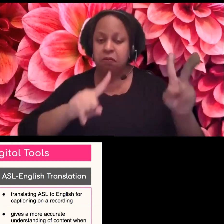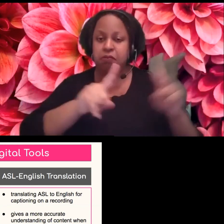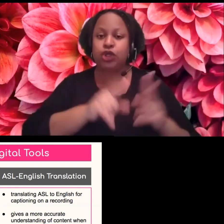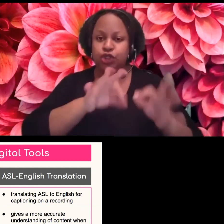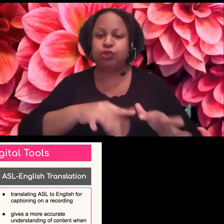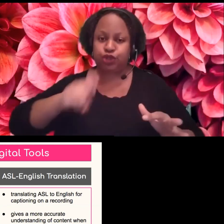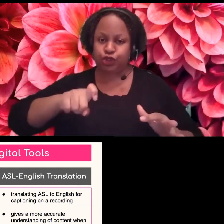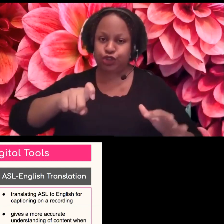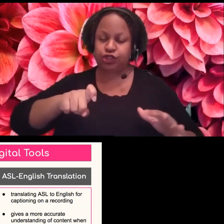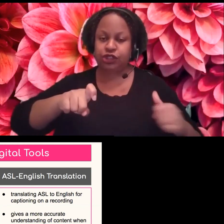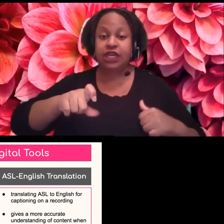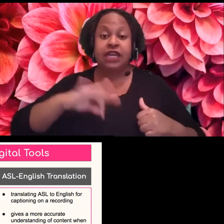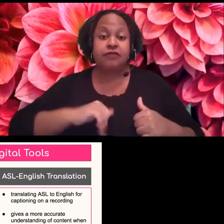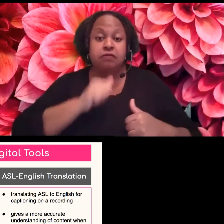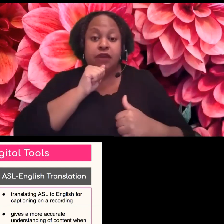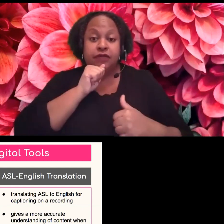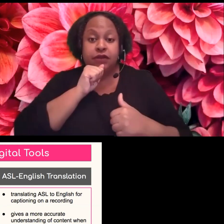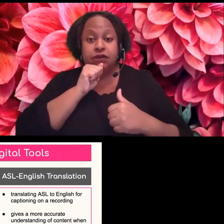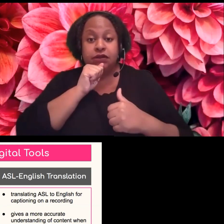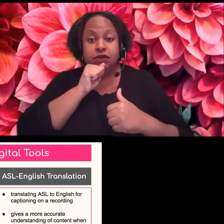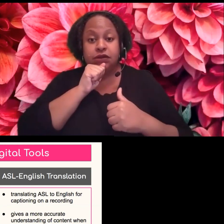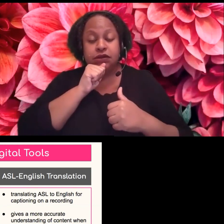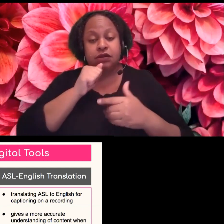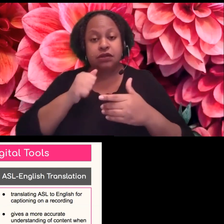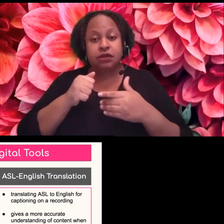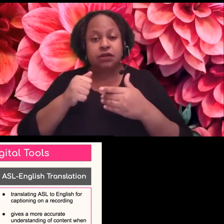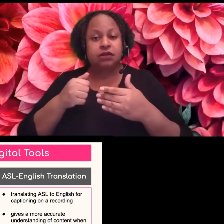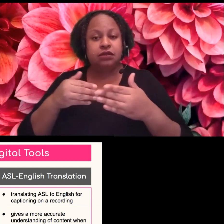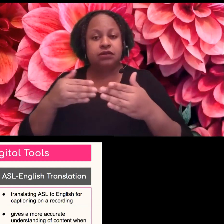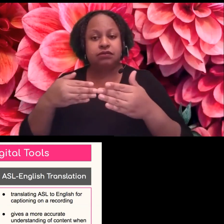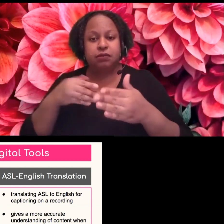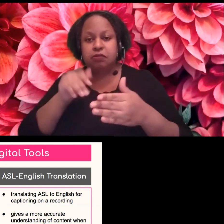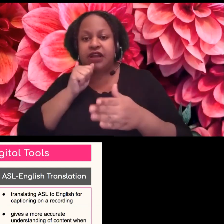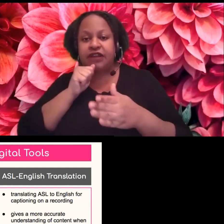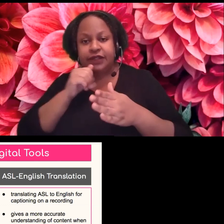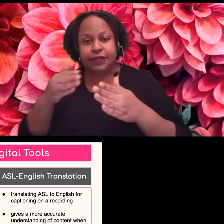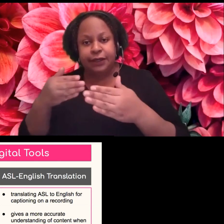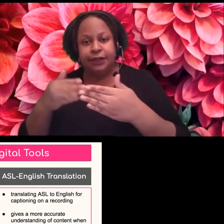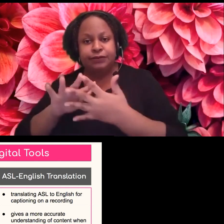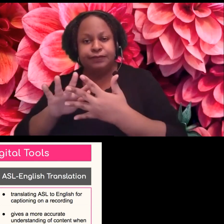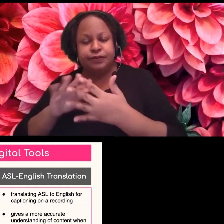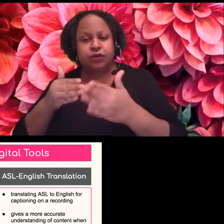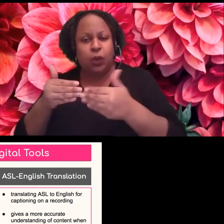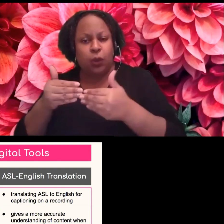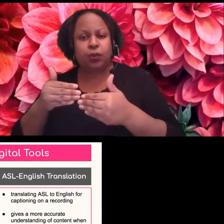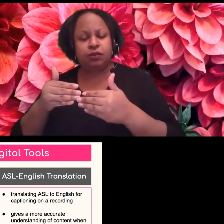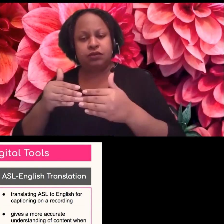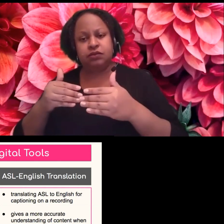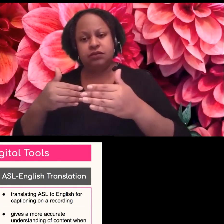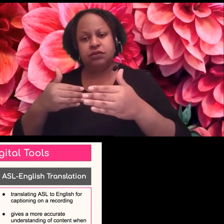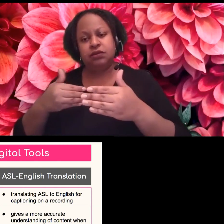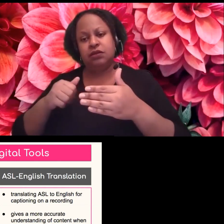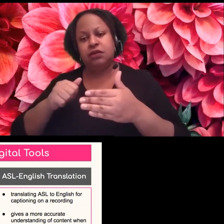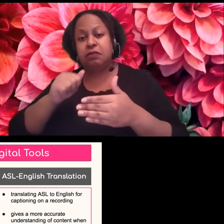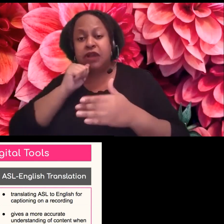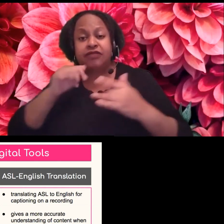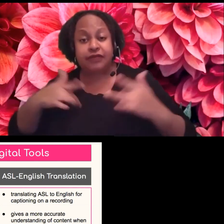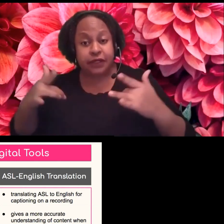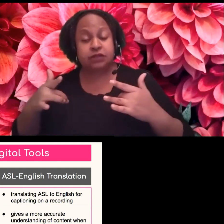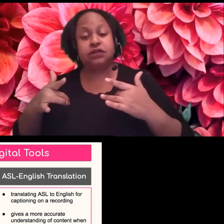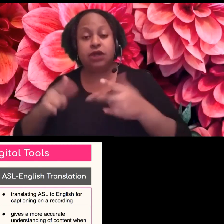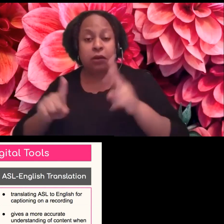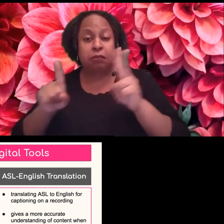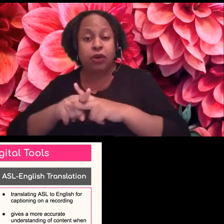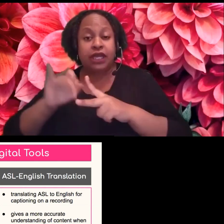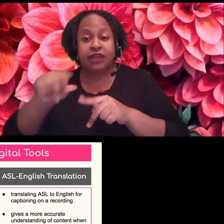Um, if it's private or closed, then book based on need. And, um, Kay added, and this